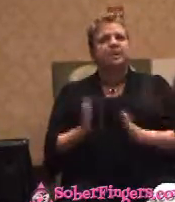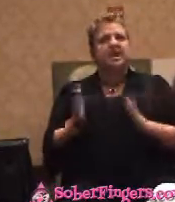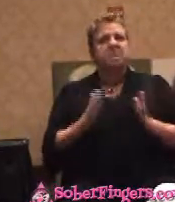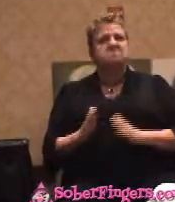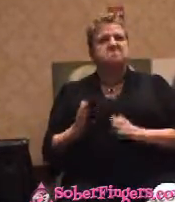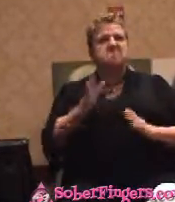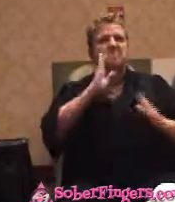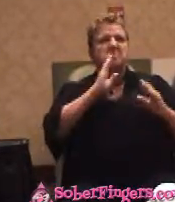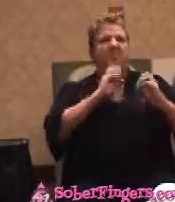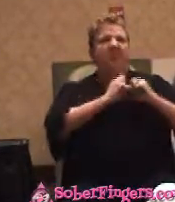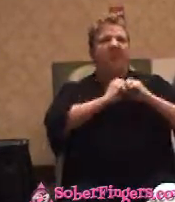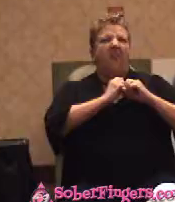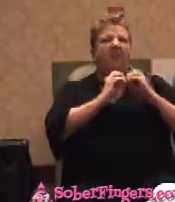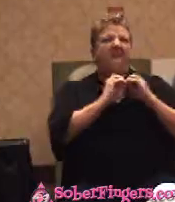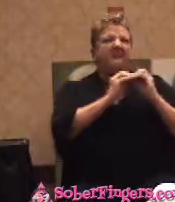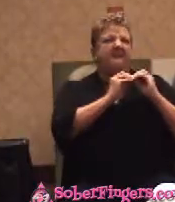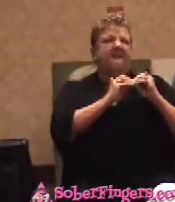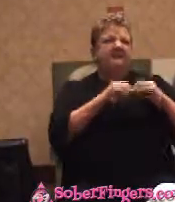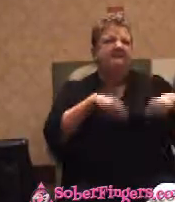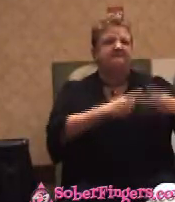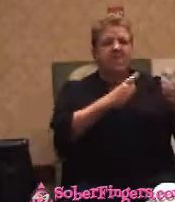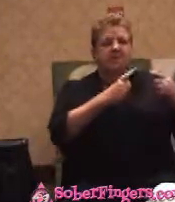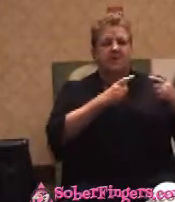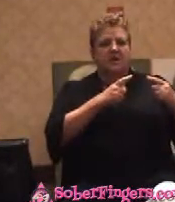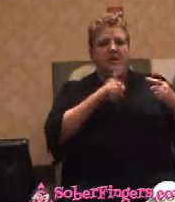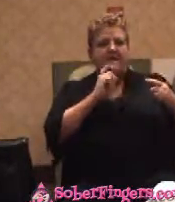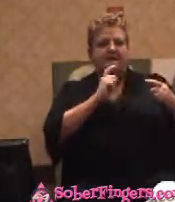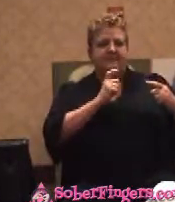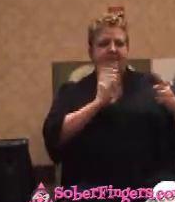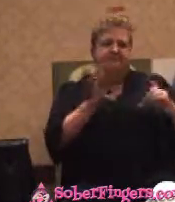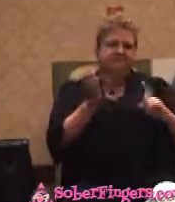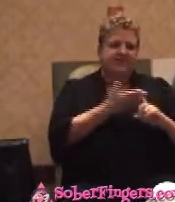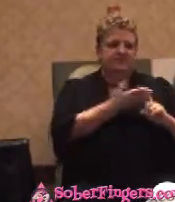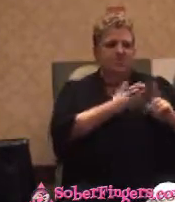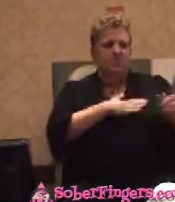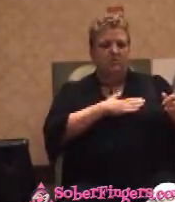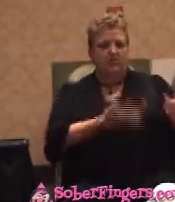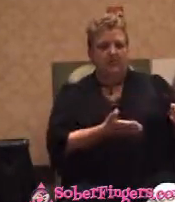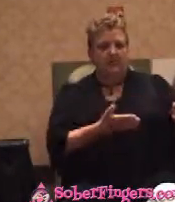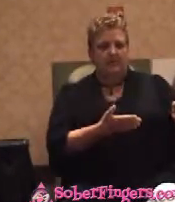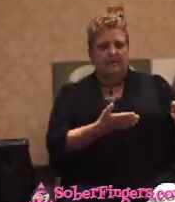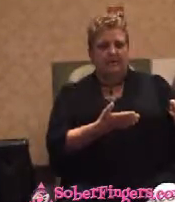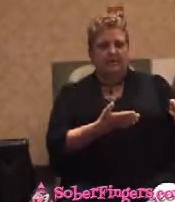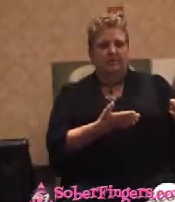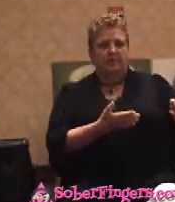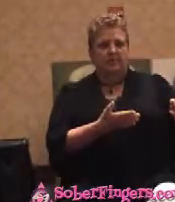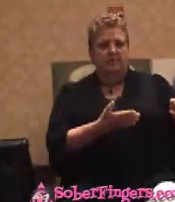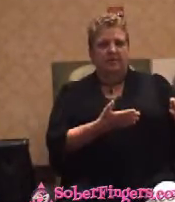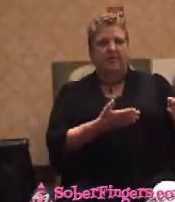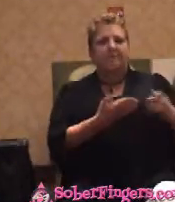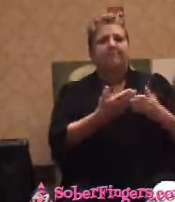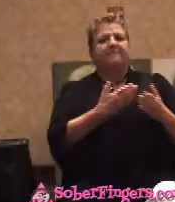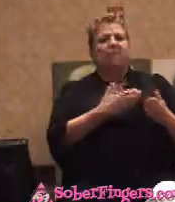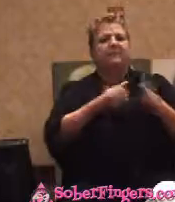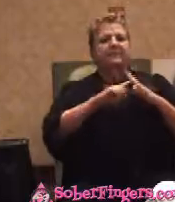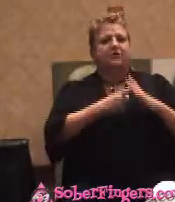I'm going to think what I need to get her to admit before she knows we're going to fight. That's a good tactic.